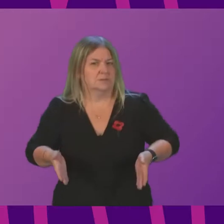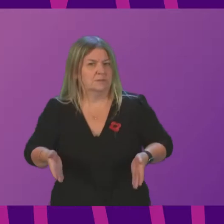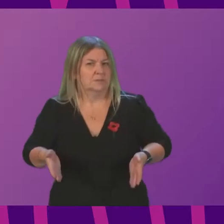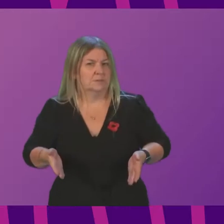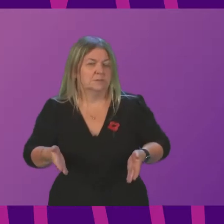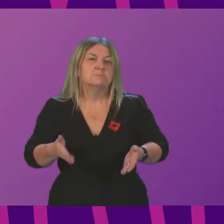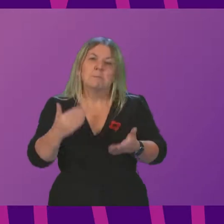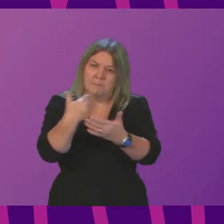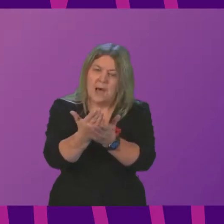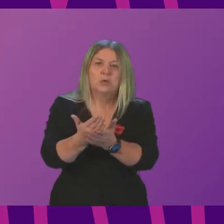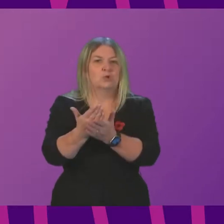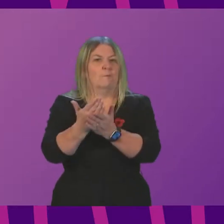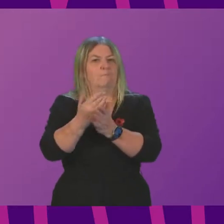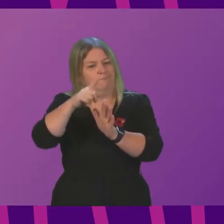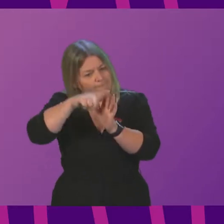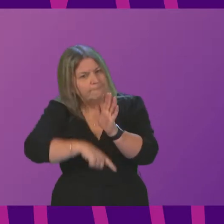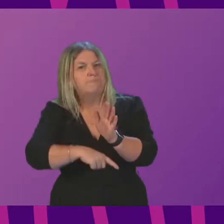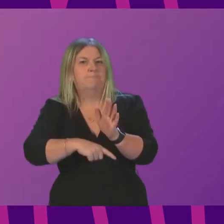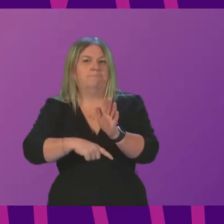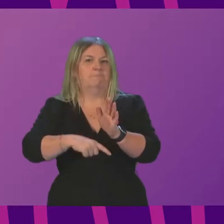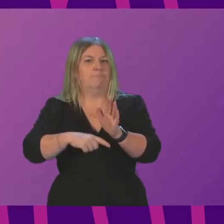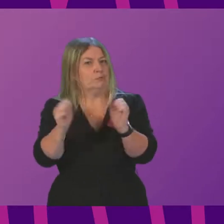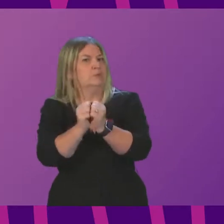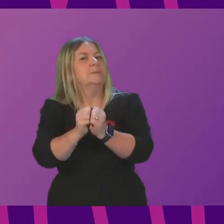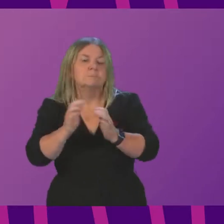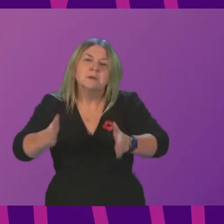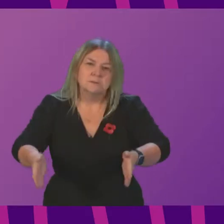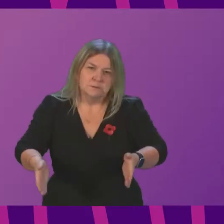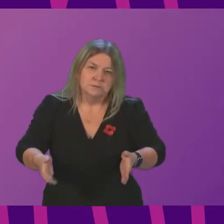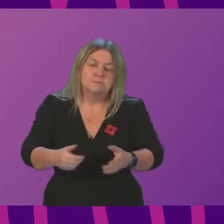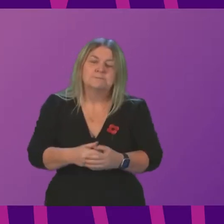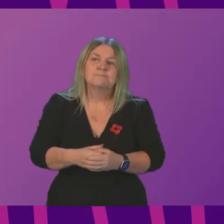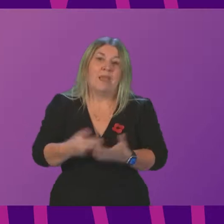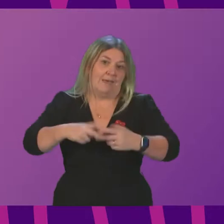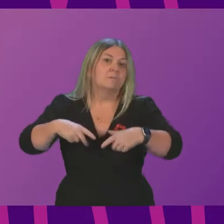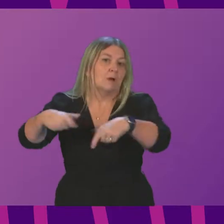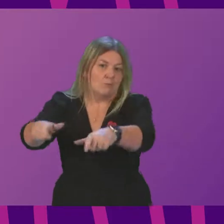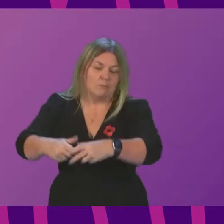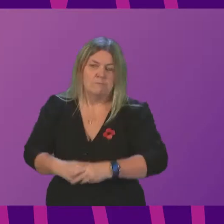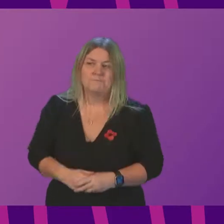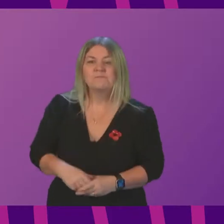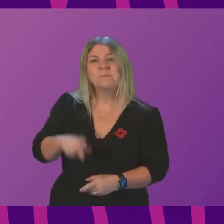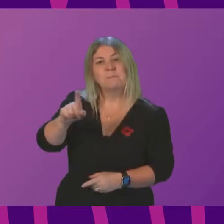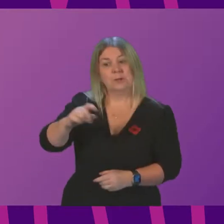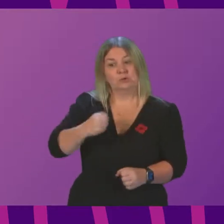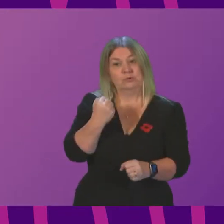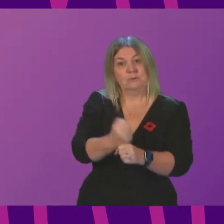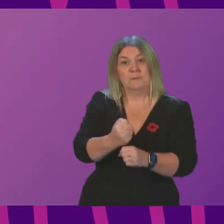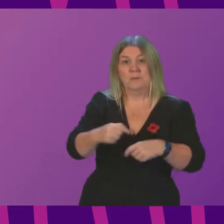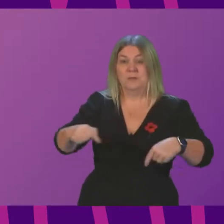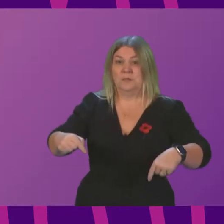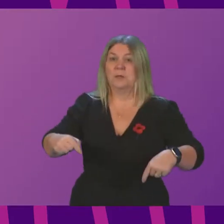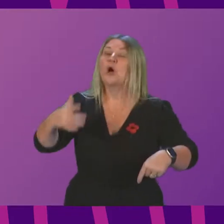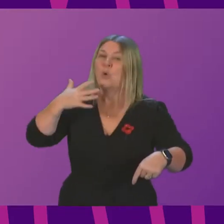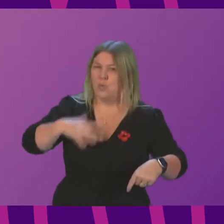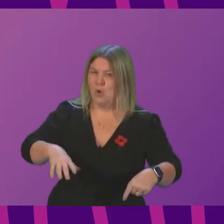were that development to take its course. But, of course, the stance of the Scottish Government is to ask for a